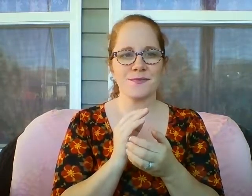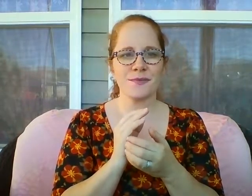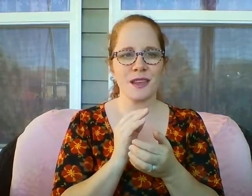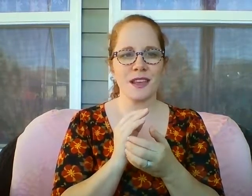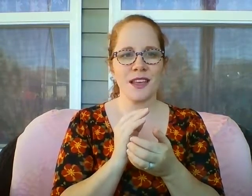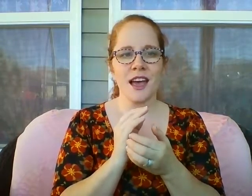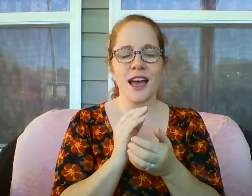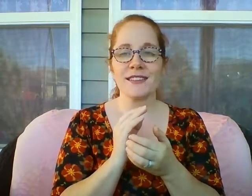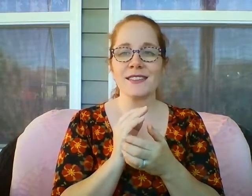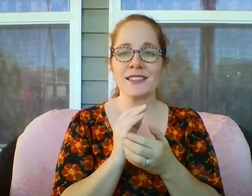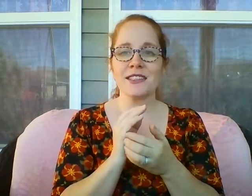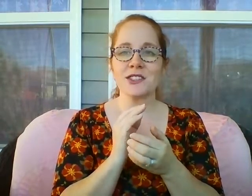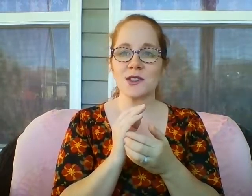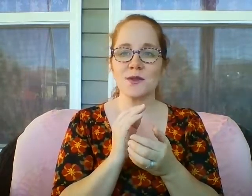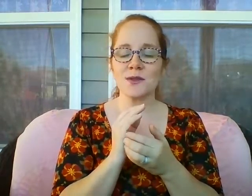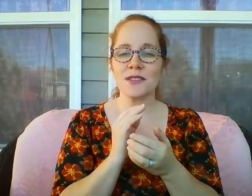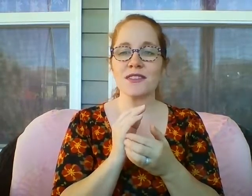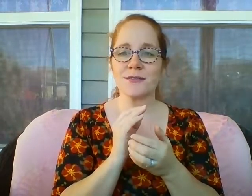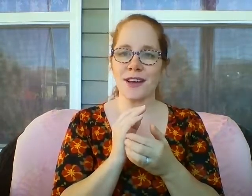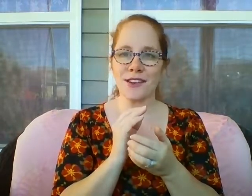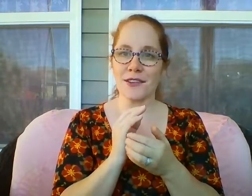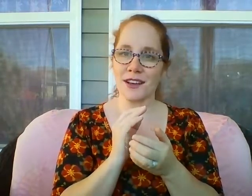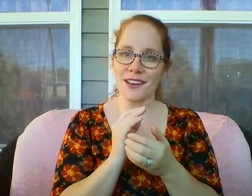I still choose to follow God.